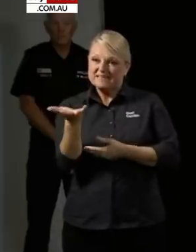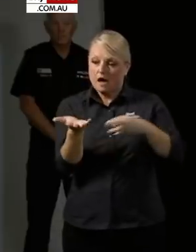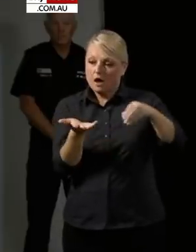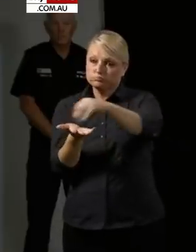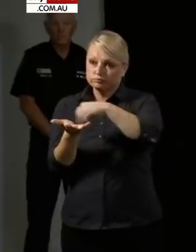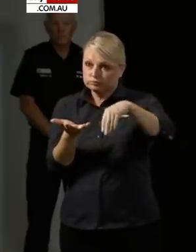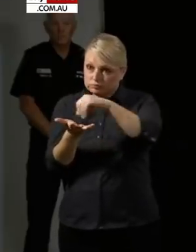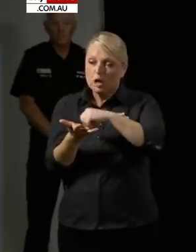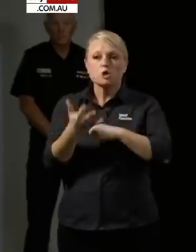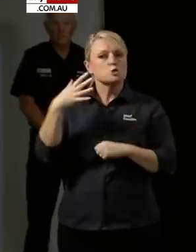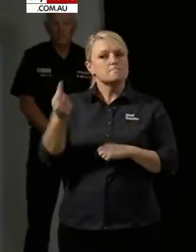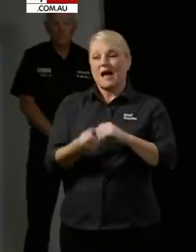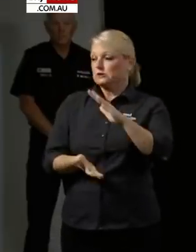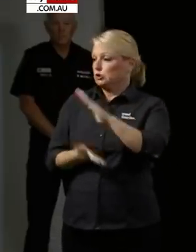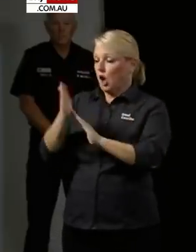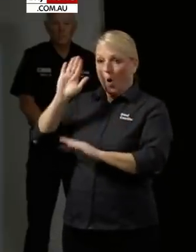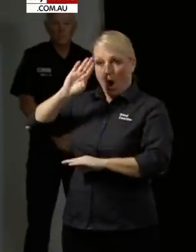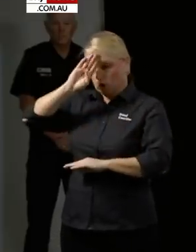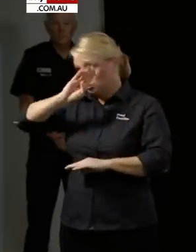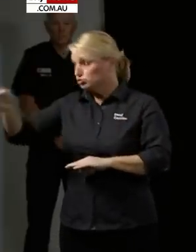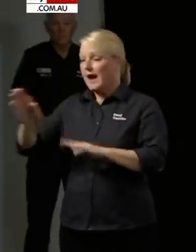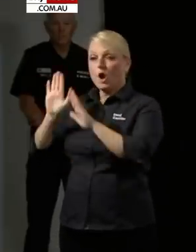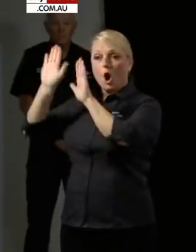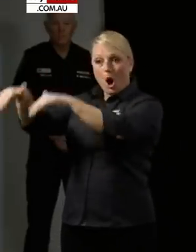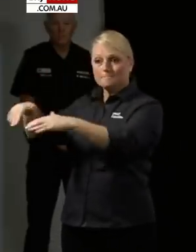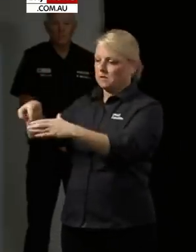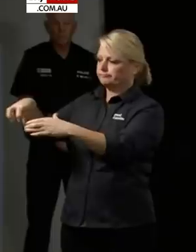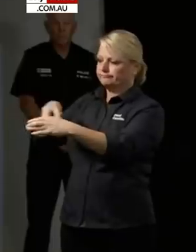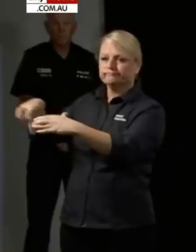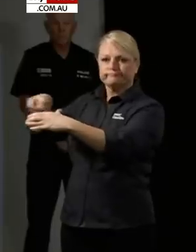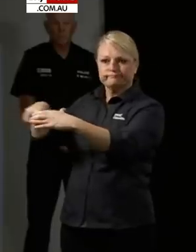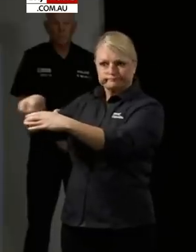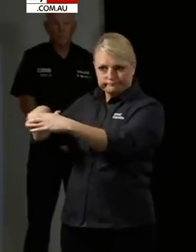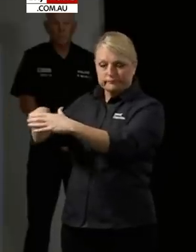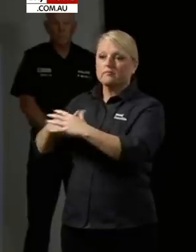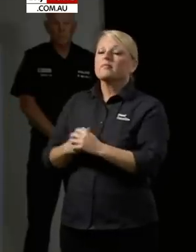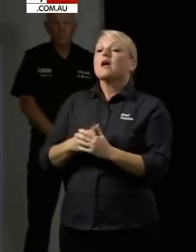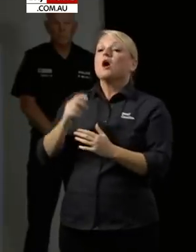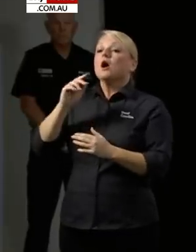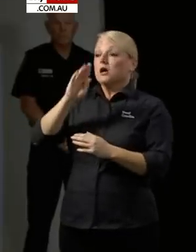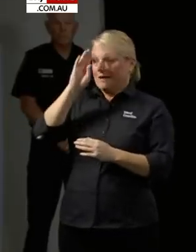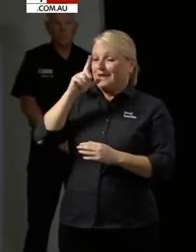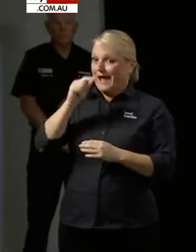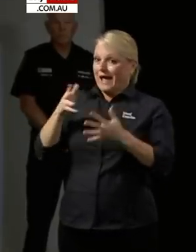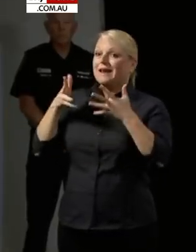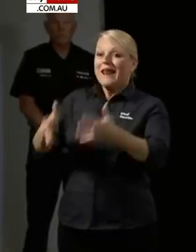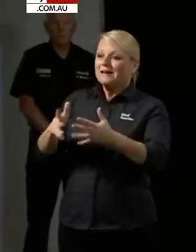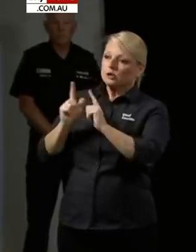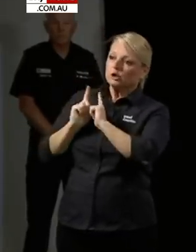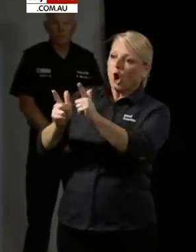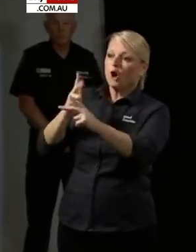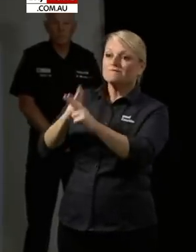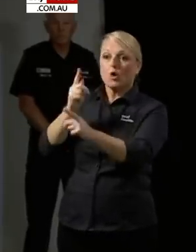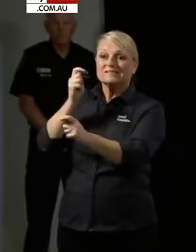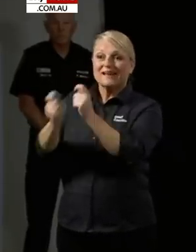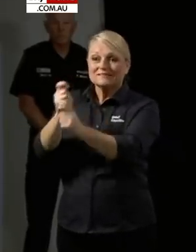important information today. They must go directly to the testing location, wear a mask and alert the staff that they've visited the pizza